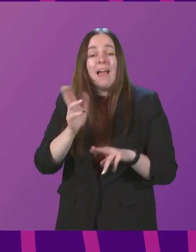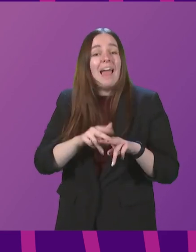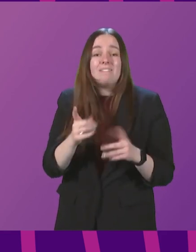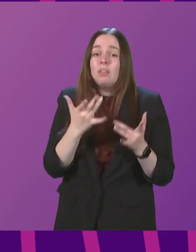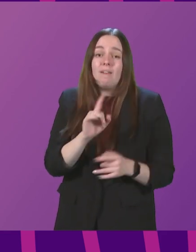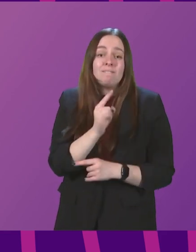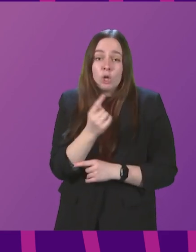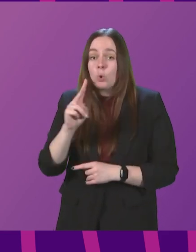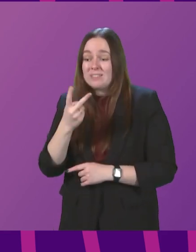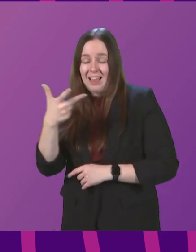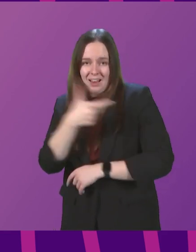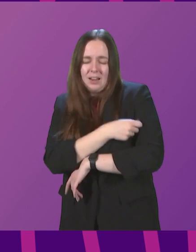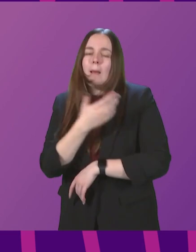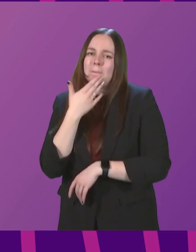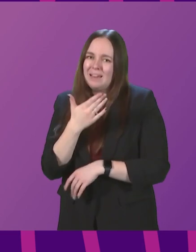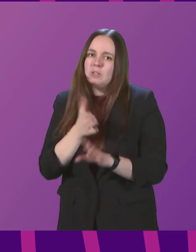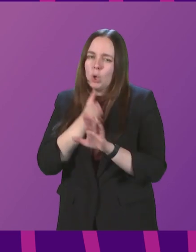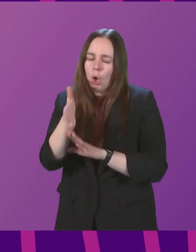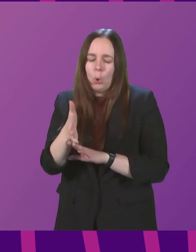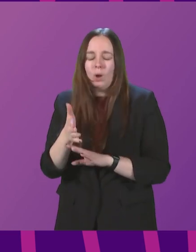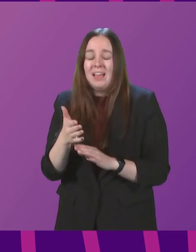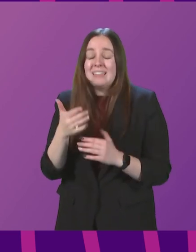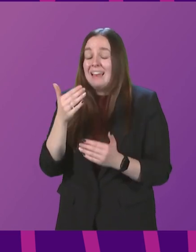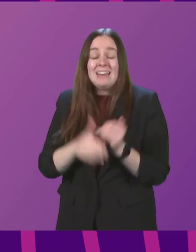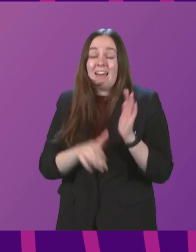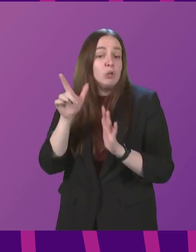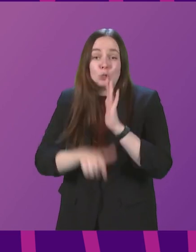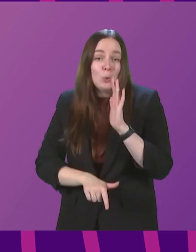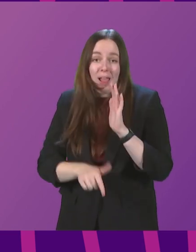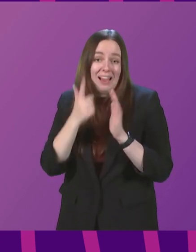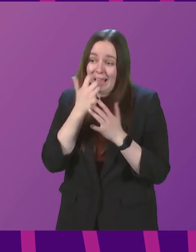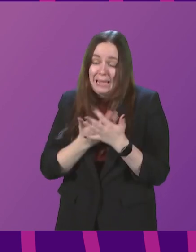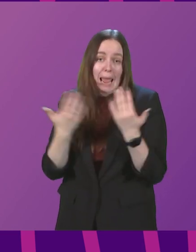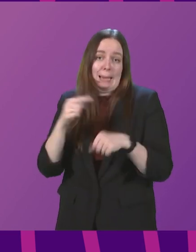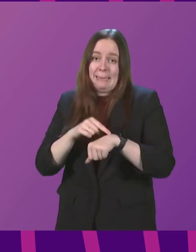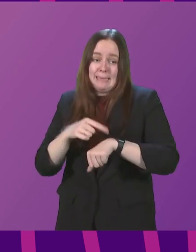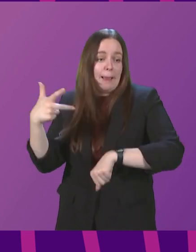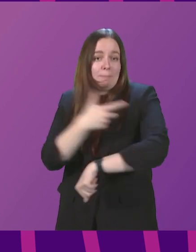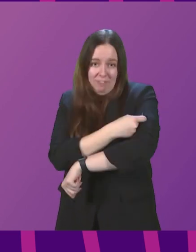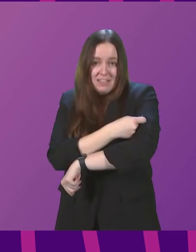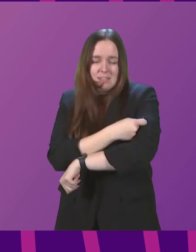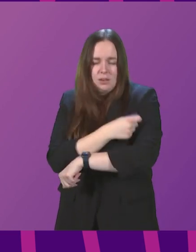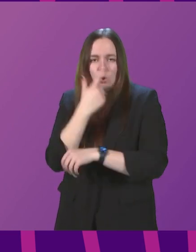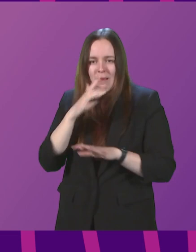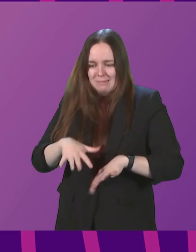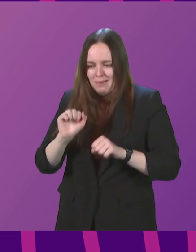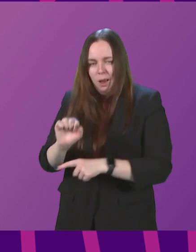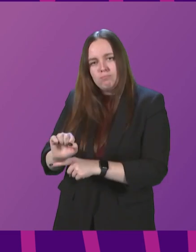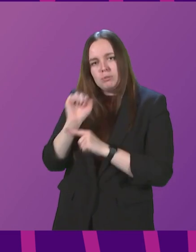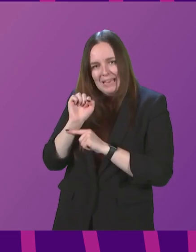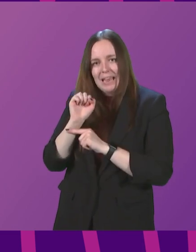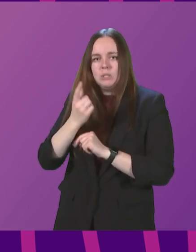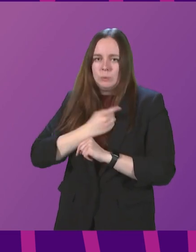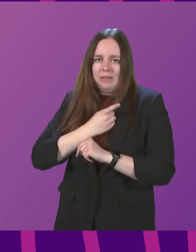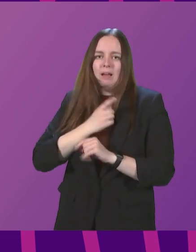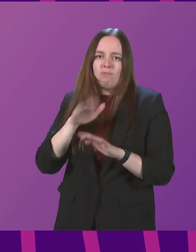dose yet, please do so without delay. It is never too late to get the COVID vaccines and to start getting the protection that